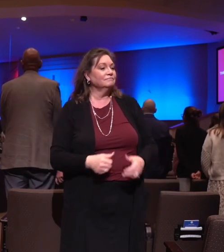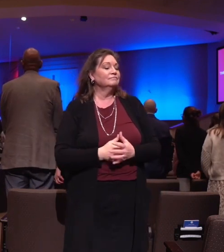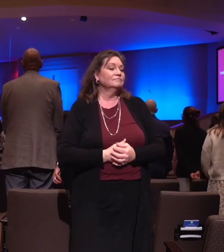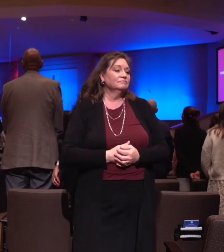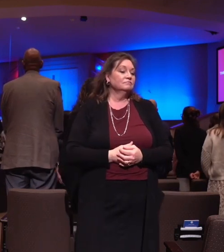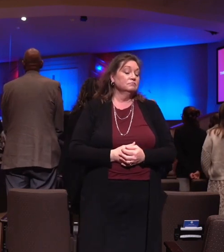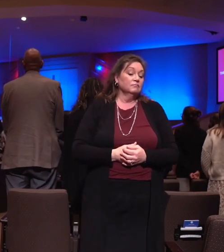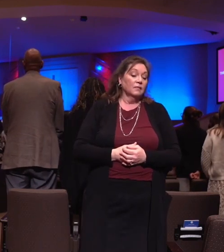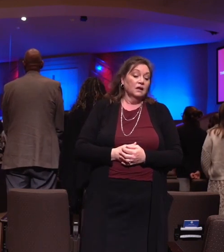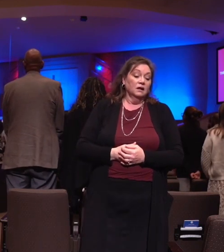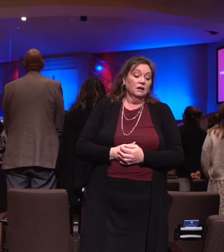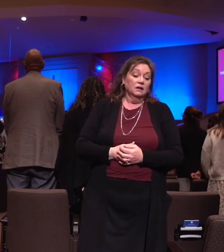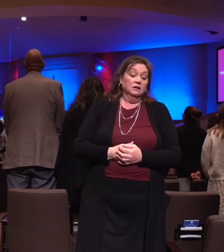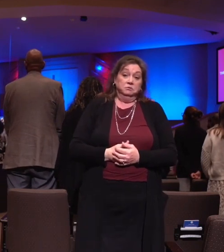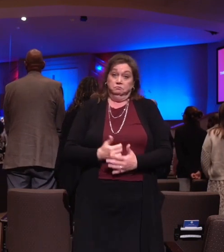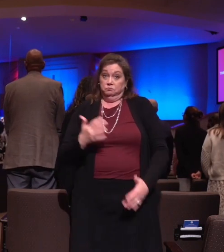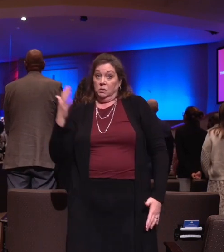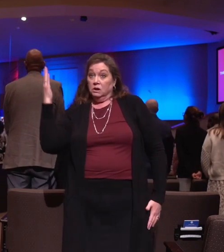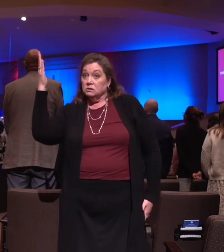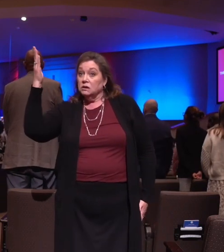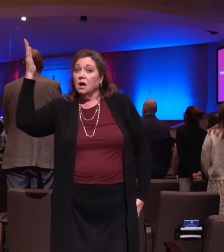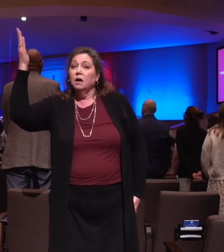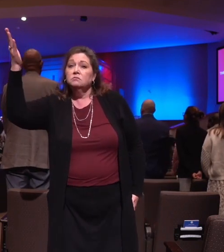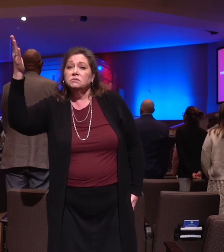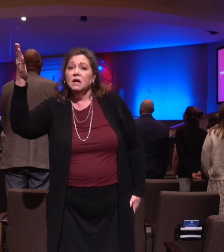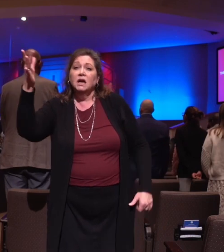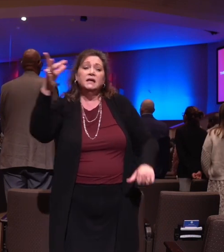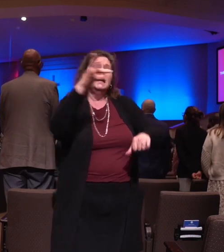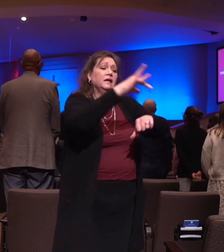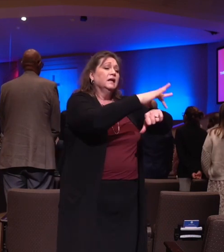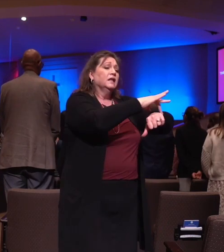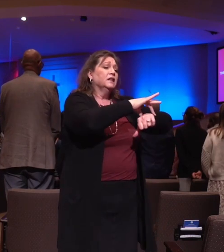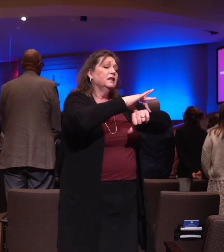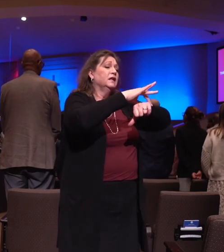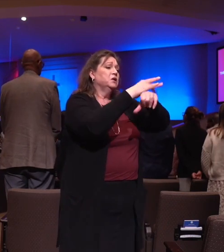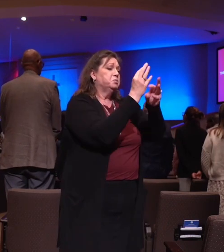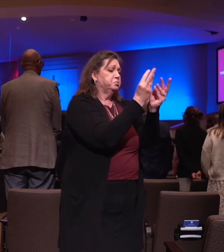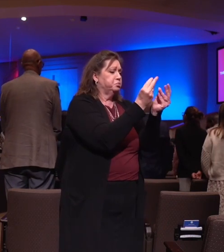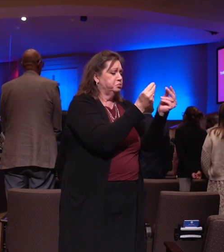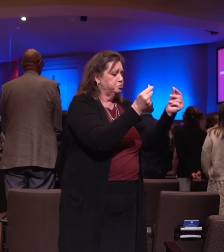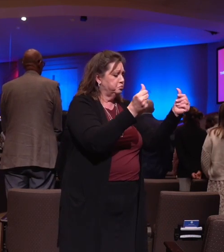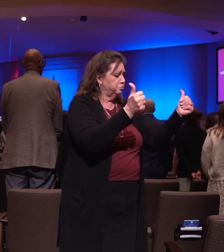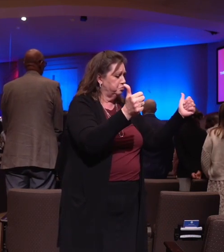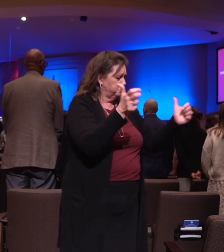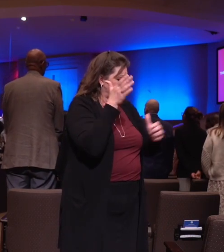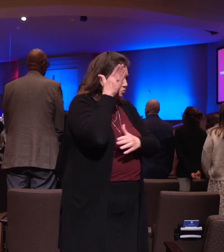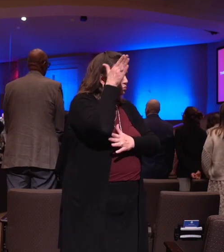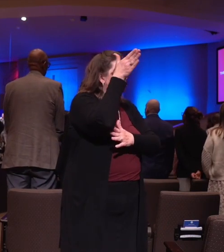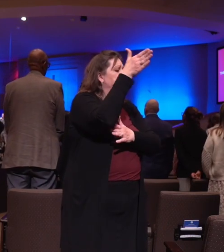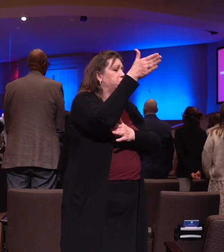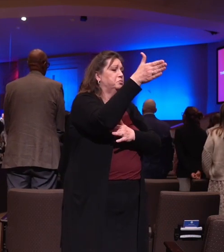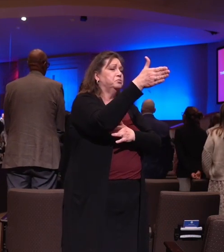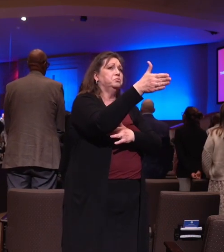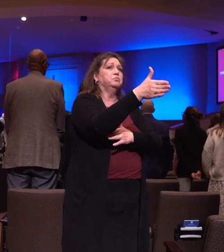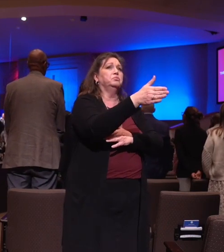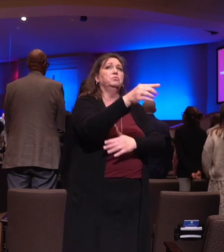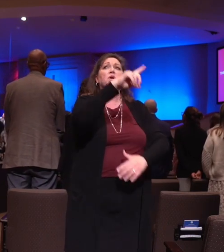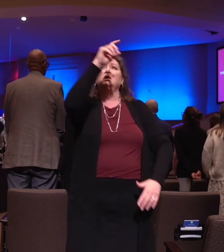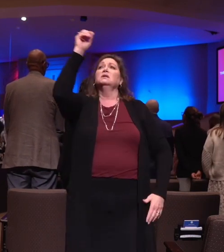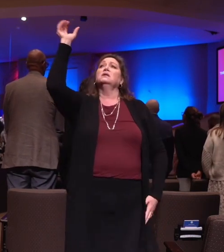The earth shall soon dissolve like snow, our